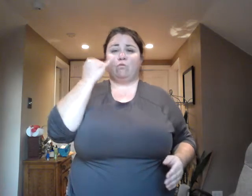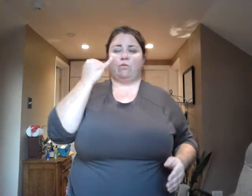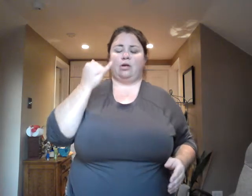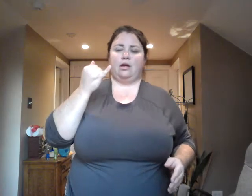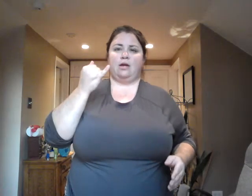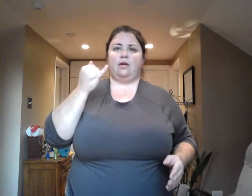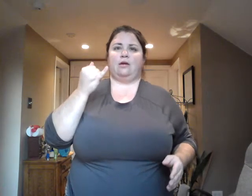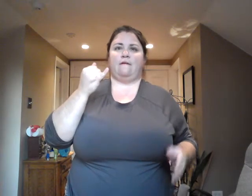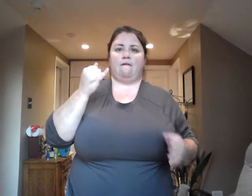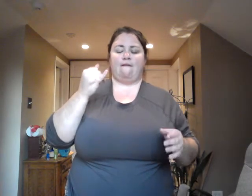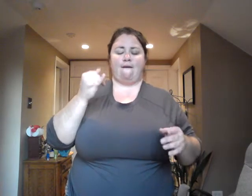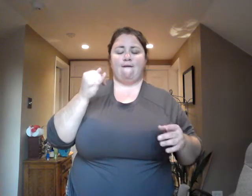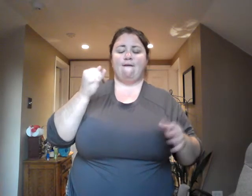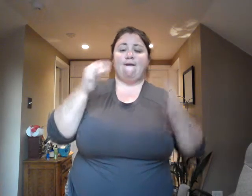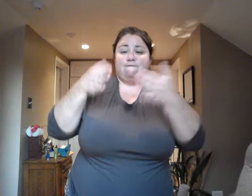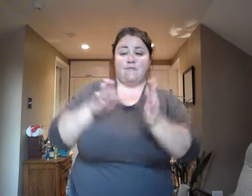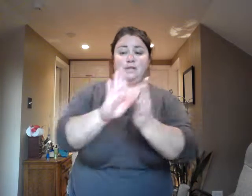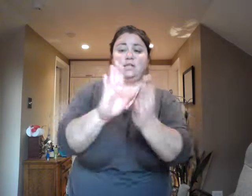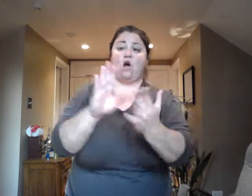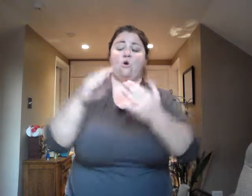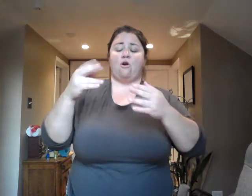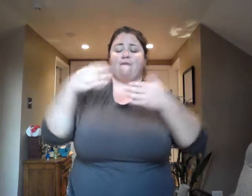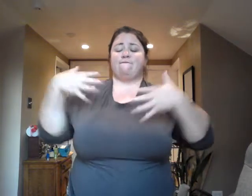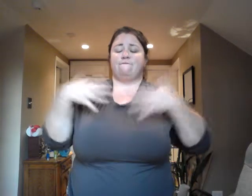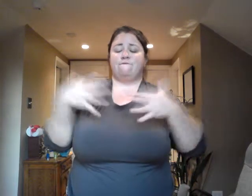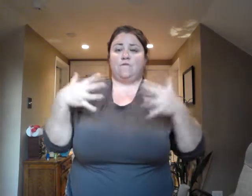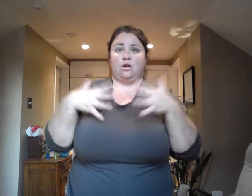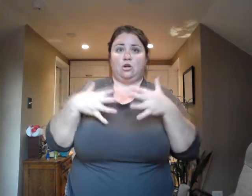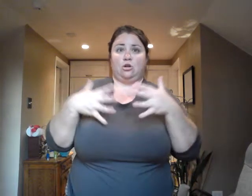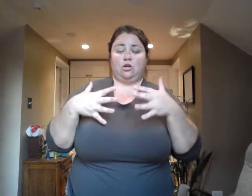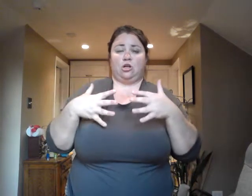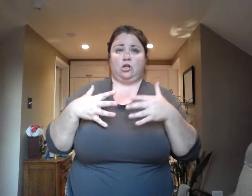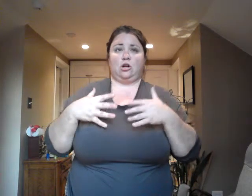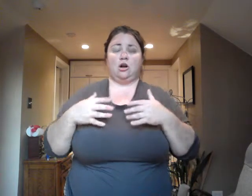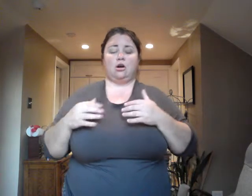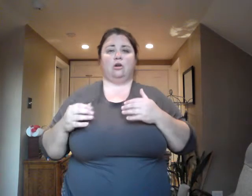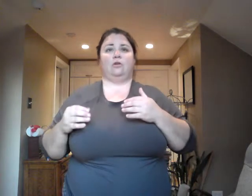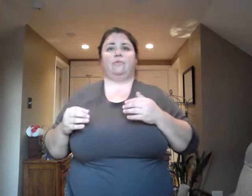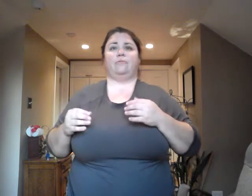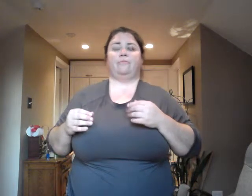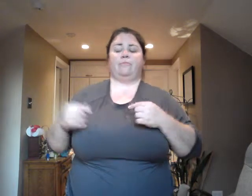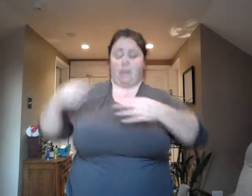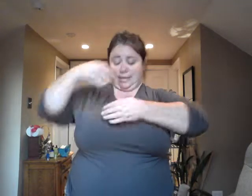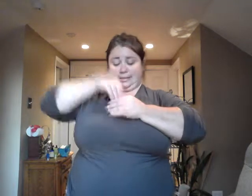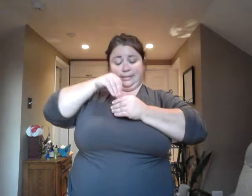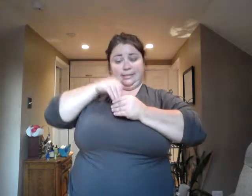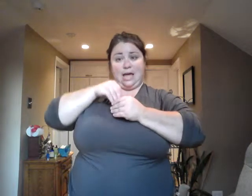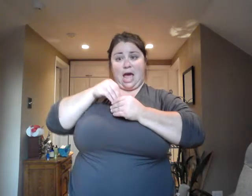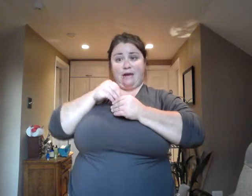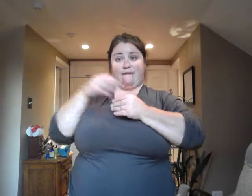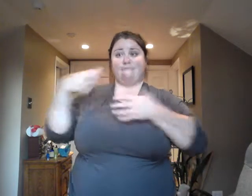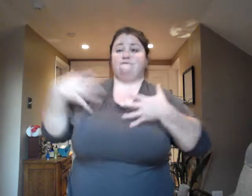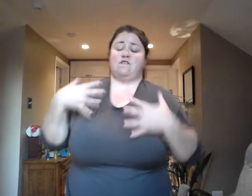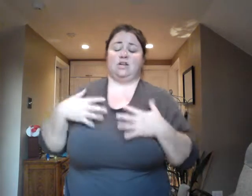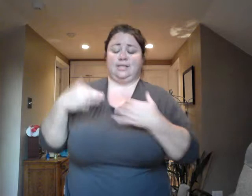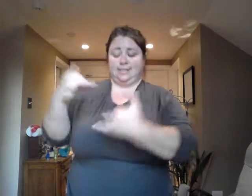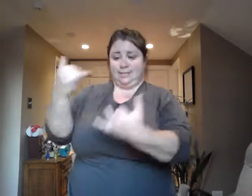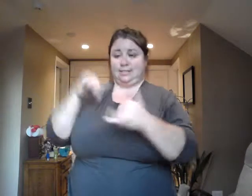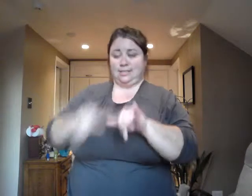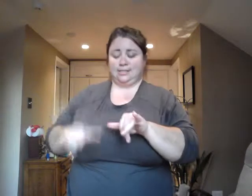and imagine the safety of our minds, which after all is where fear exists. How we might deal with a challenge.